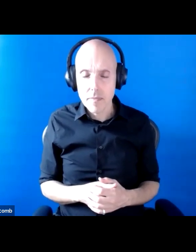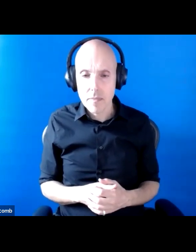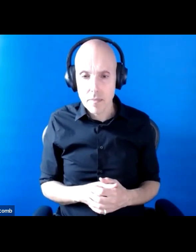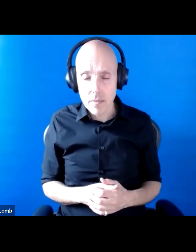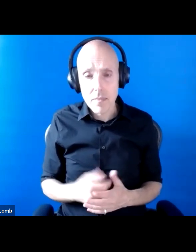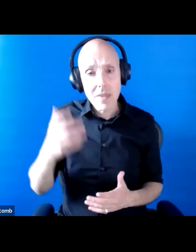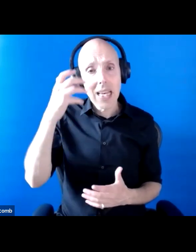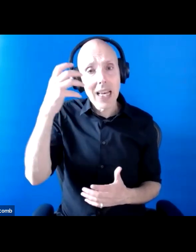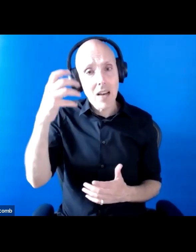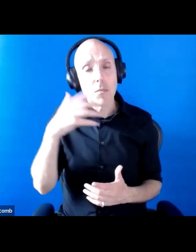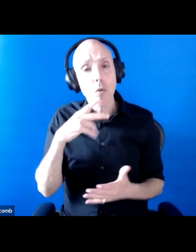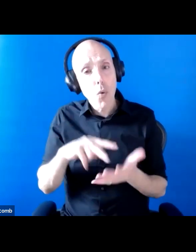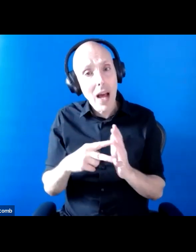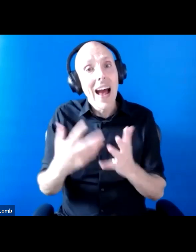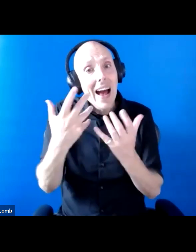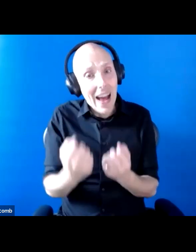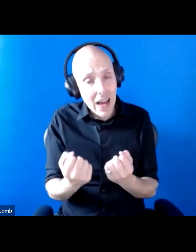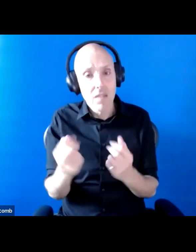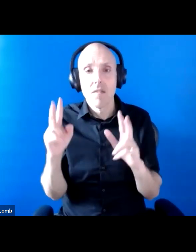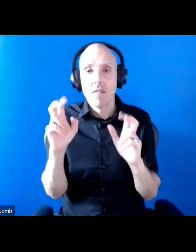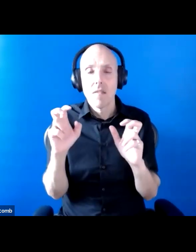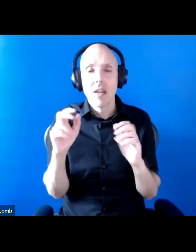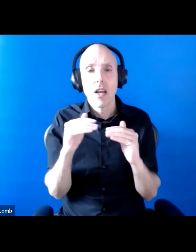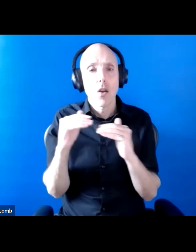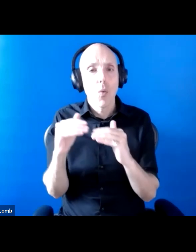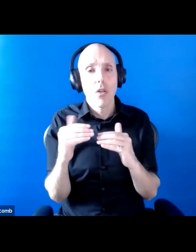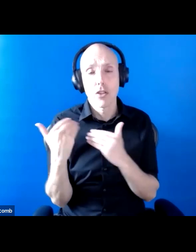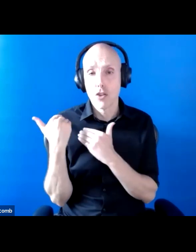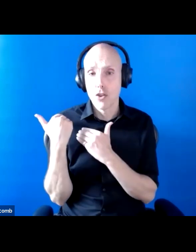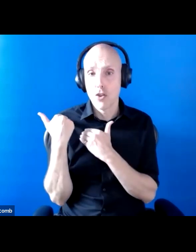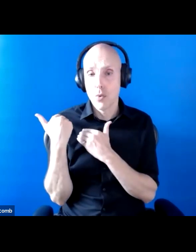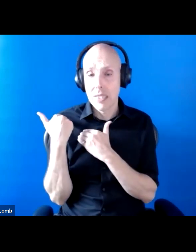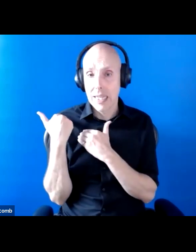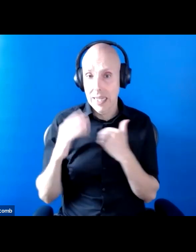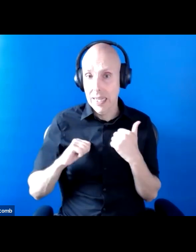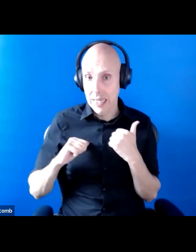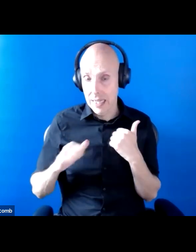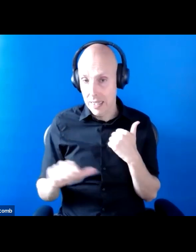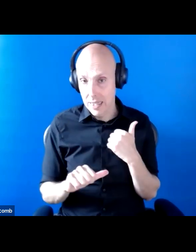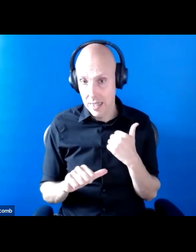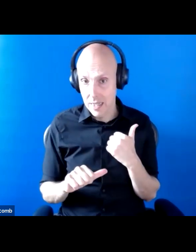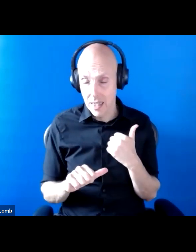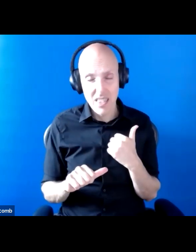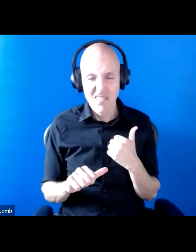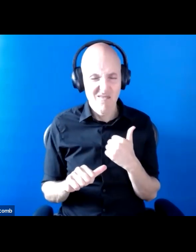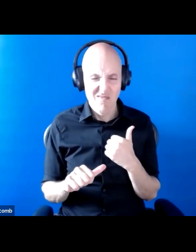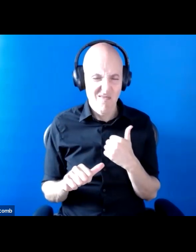duty placed upon them. I think many of us feel that that's very hard